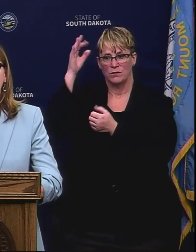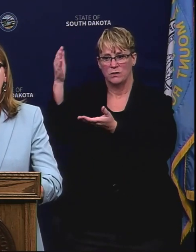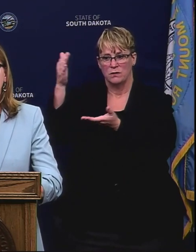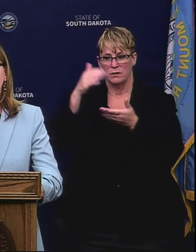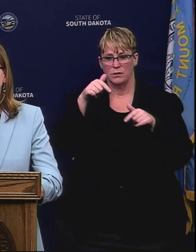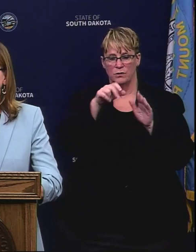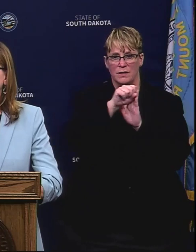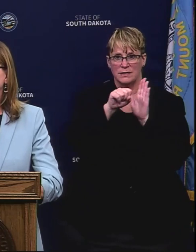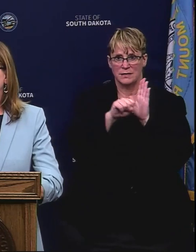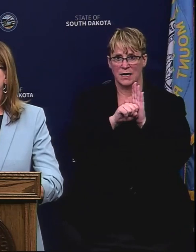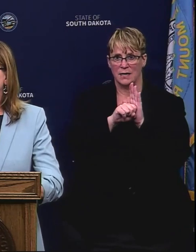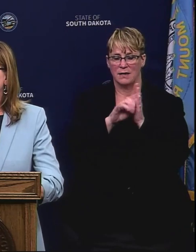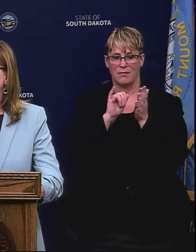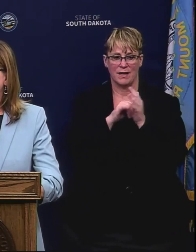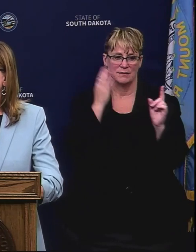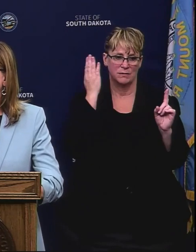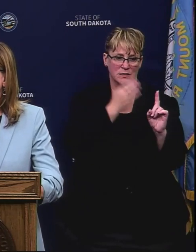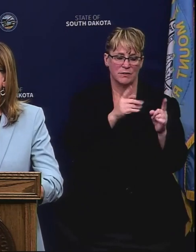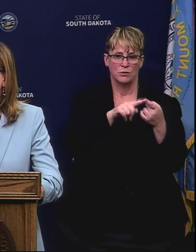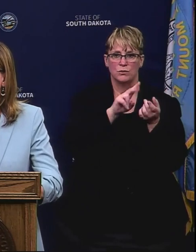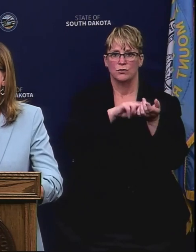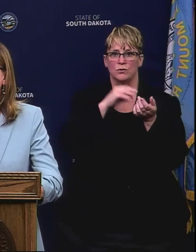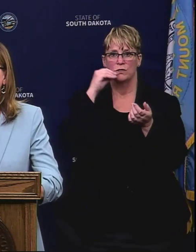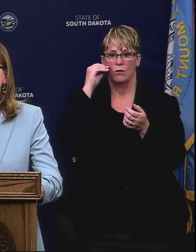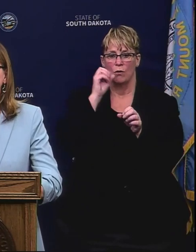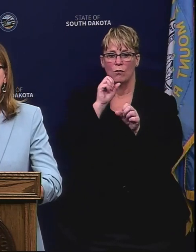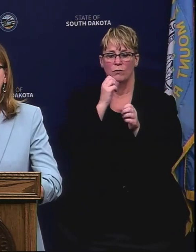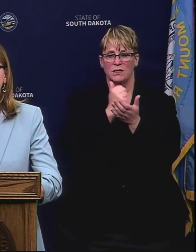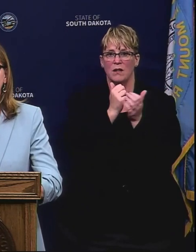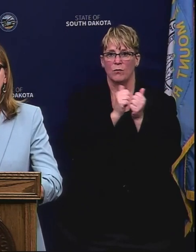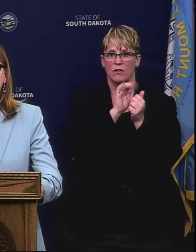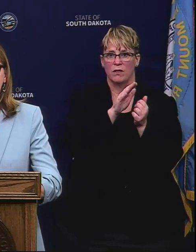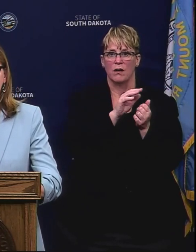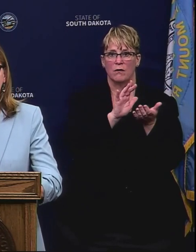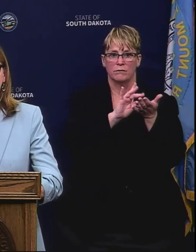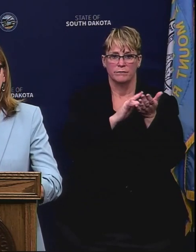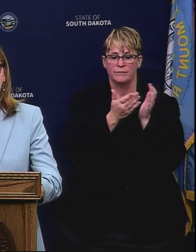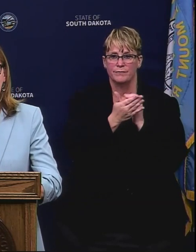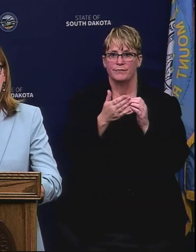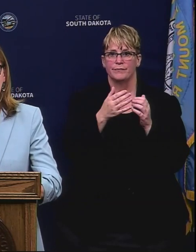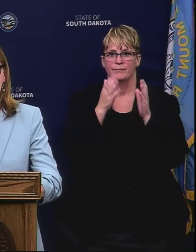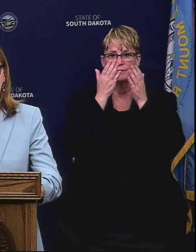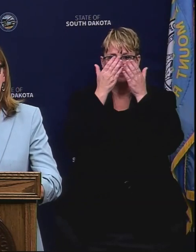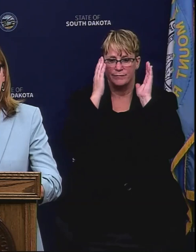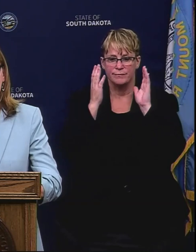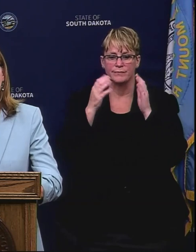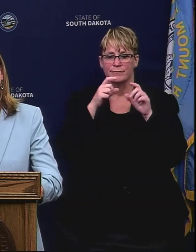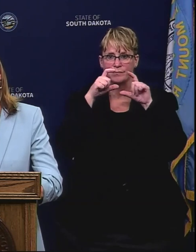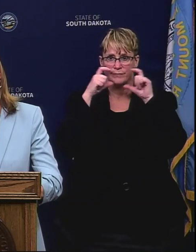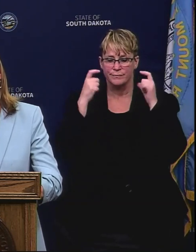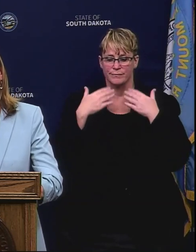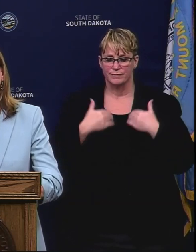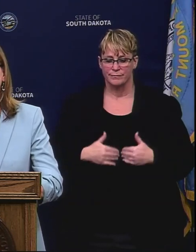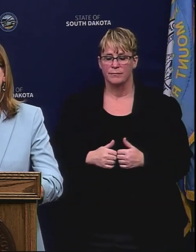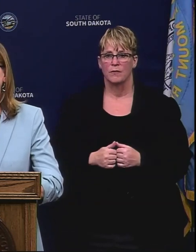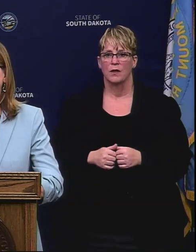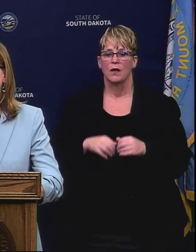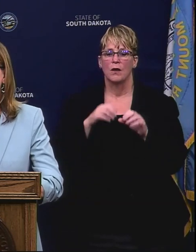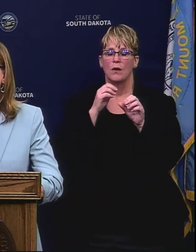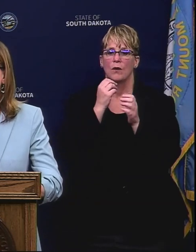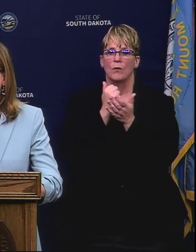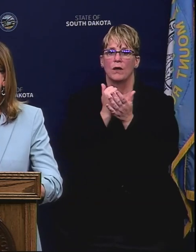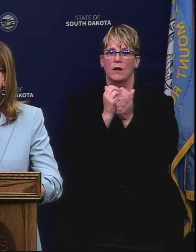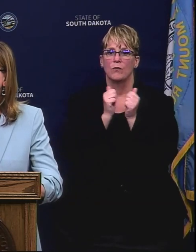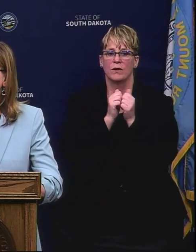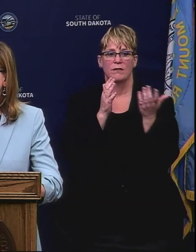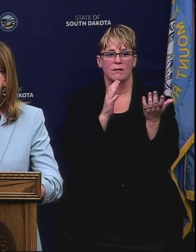level, specifically to nursing homes to help them with their supply needs. We also help them through the state resources that we have so that